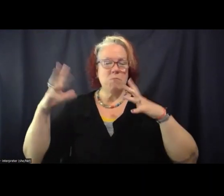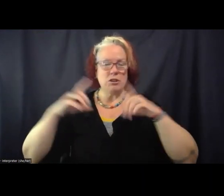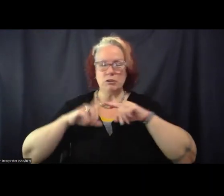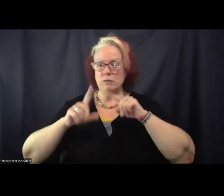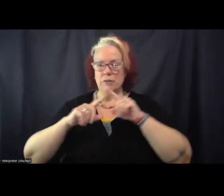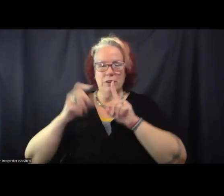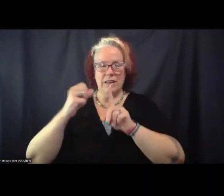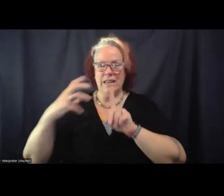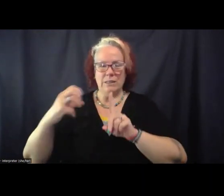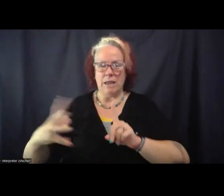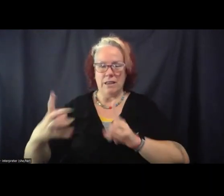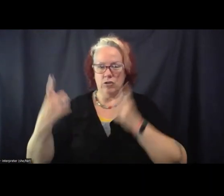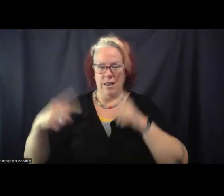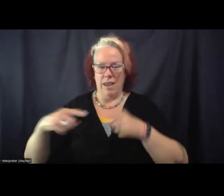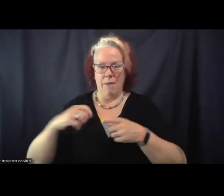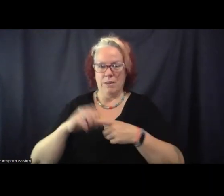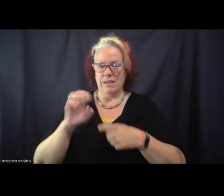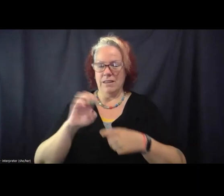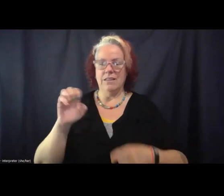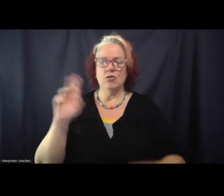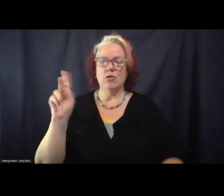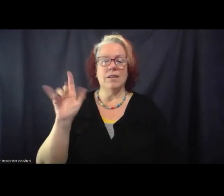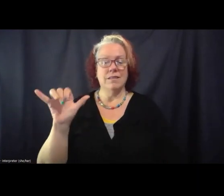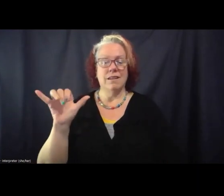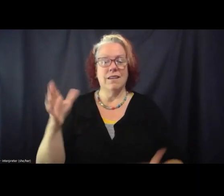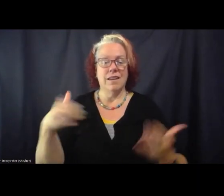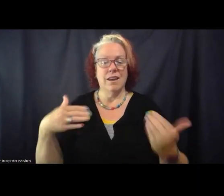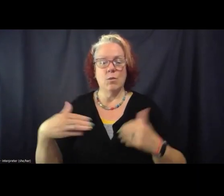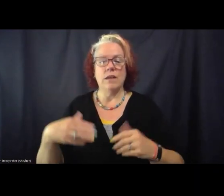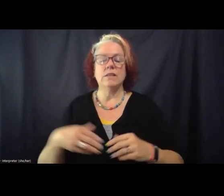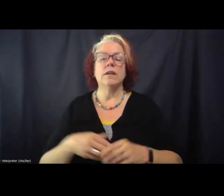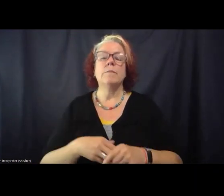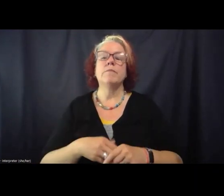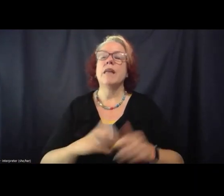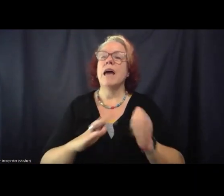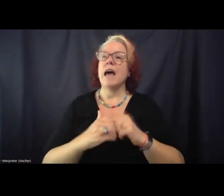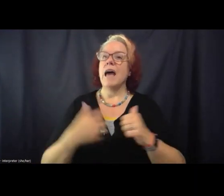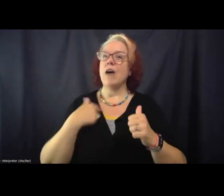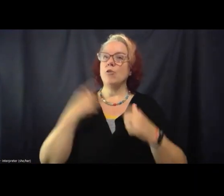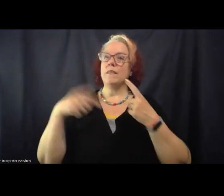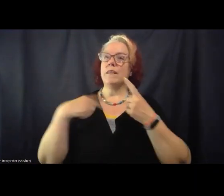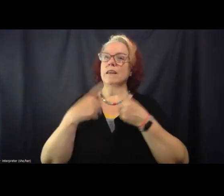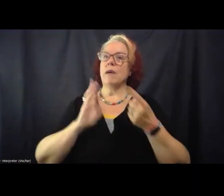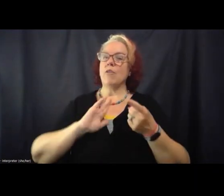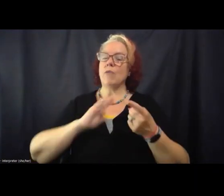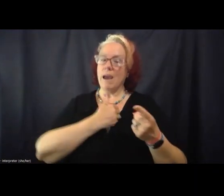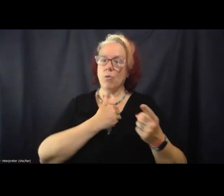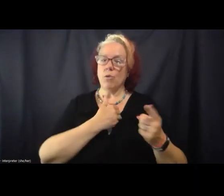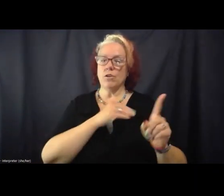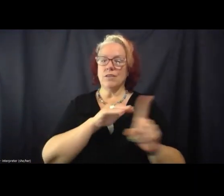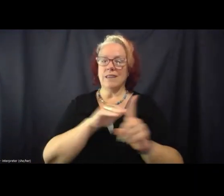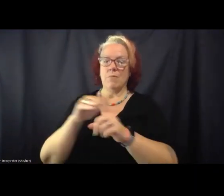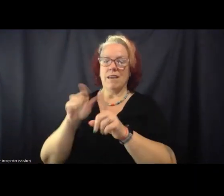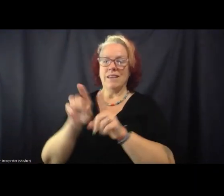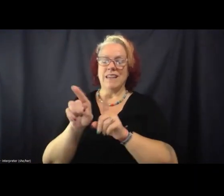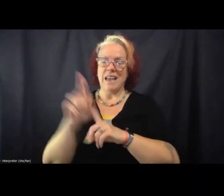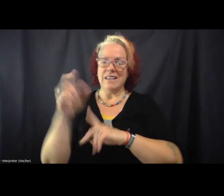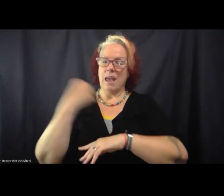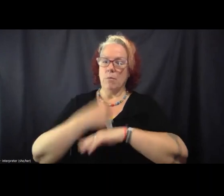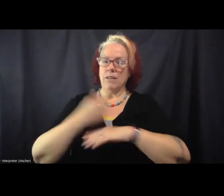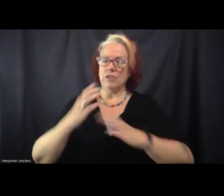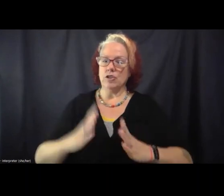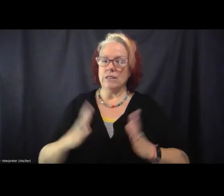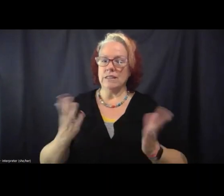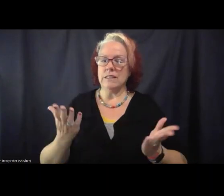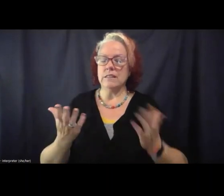happened in Eastern Kentucky since 2019. Um, how do we think about our campaigns as abolitionists, right? Like to